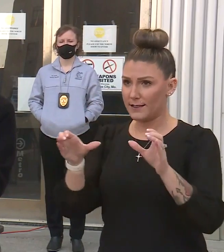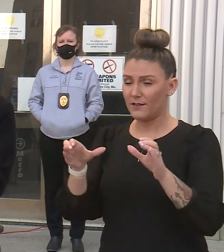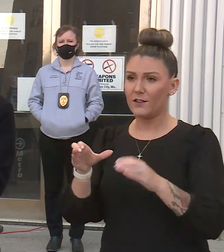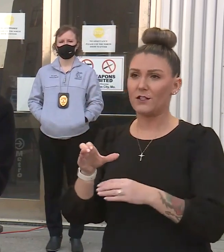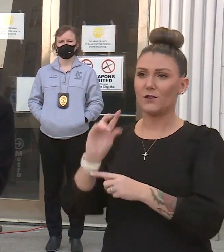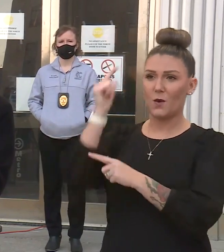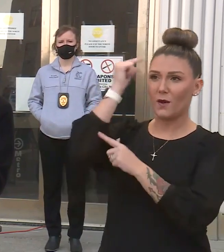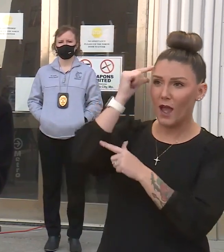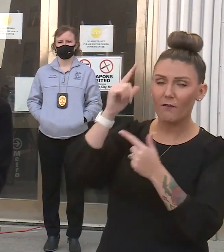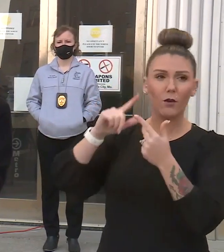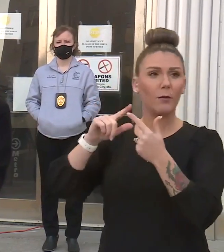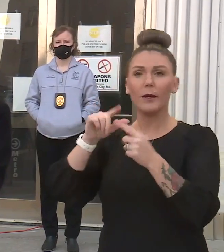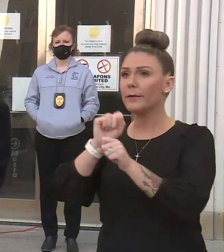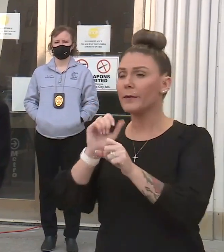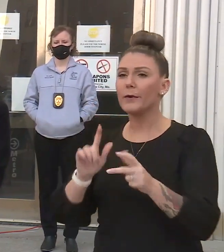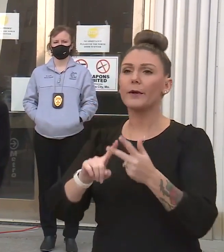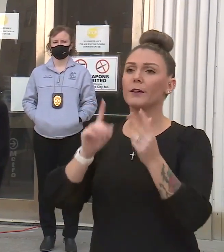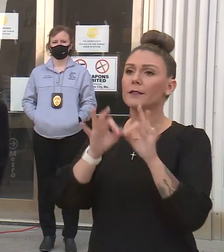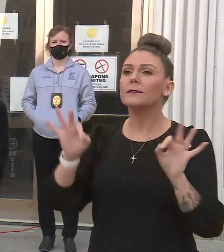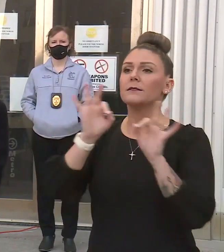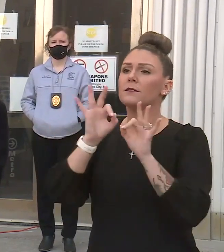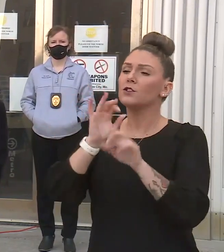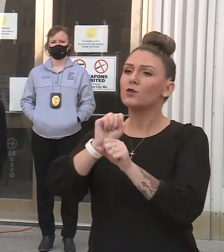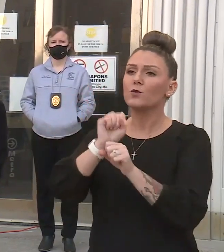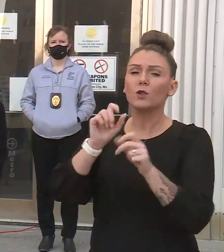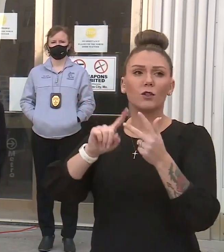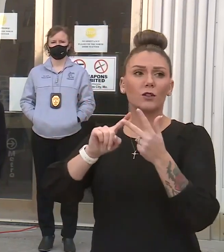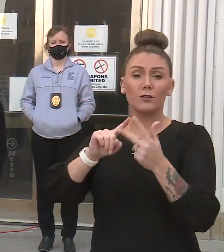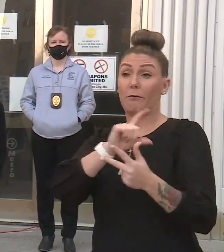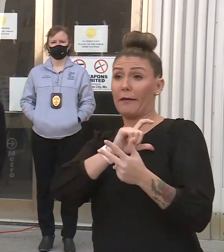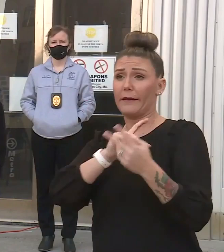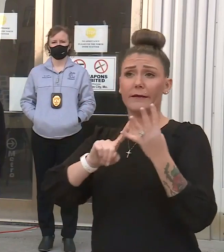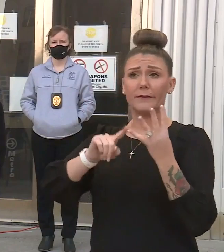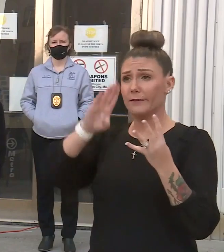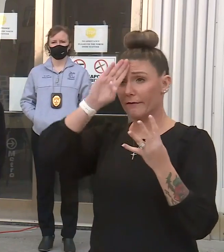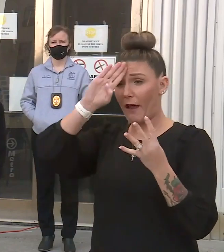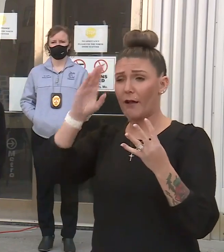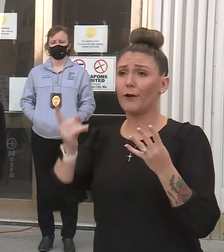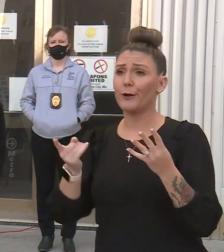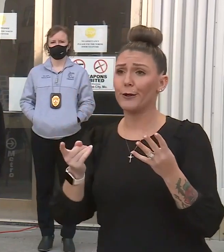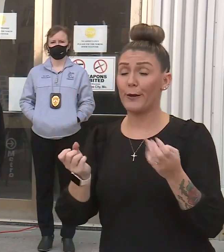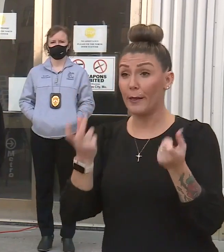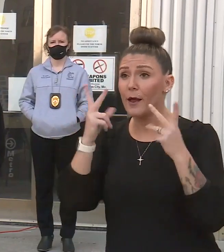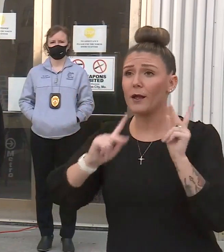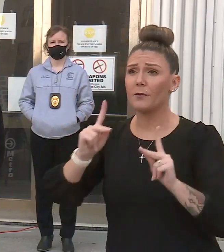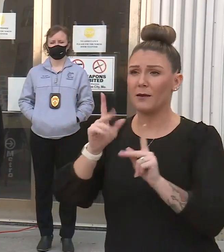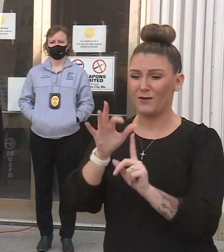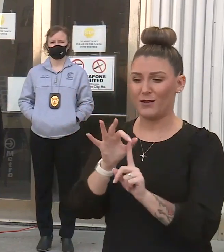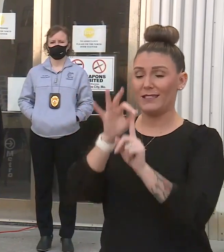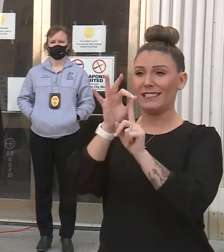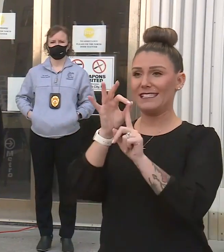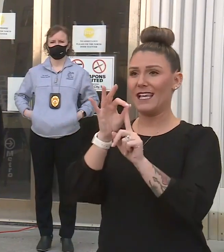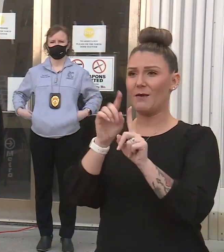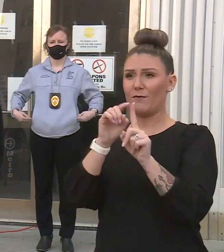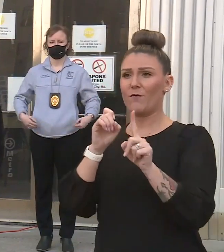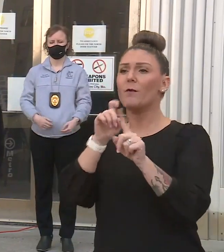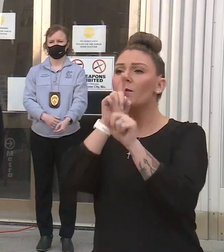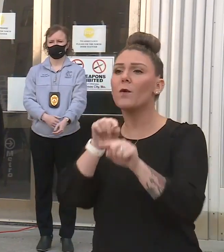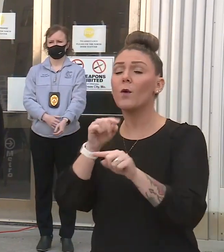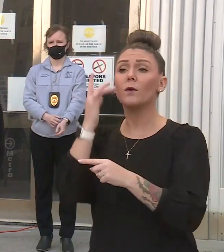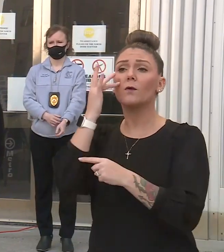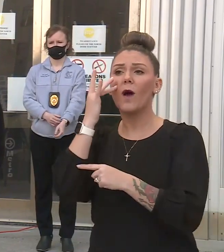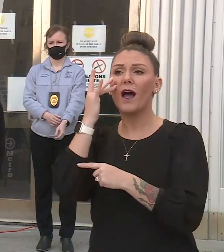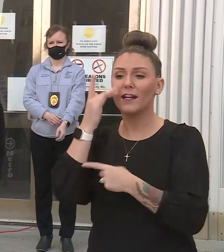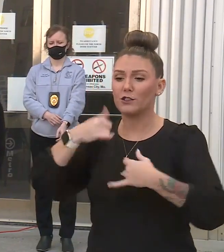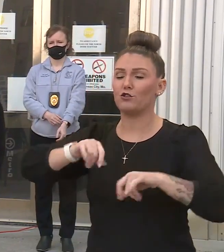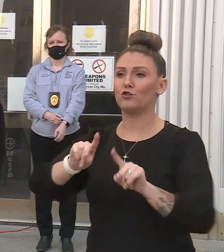So government employees, essential workers, police, fire, everyone, a lot of people rather, were exempted from our orders because during